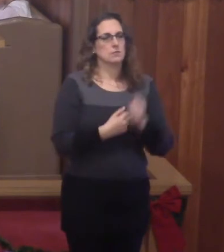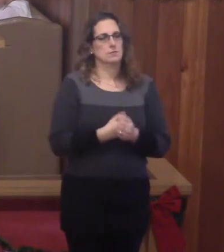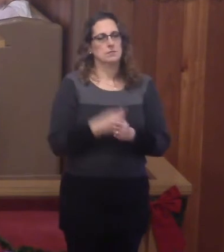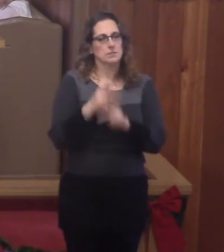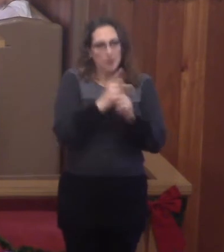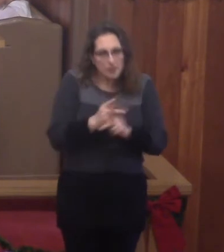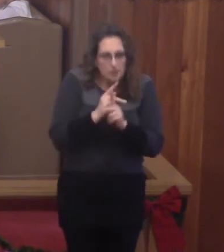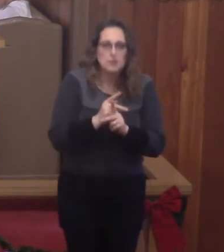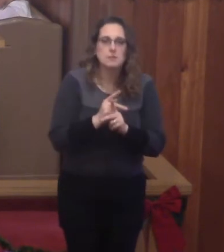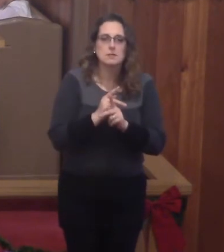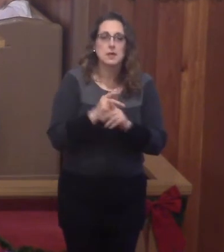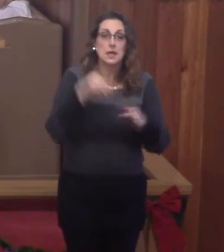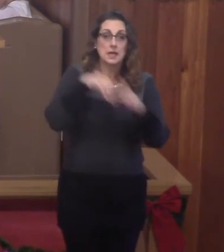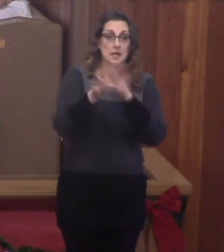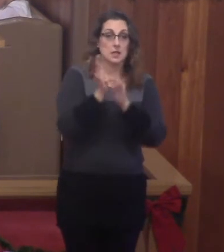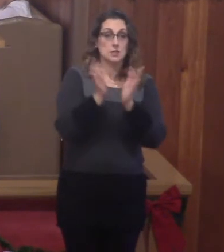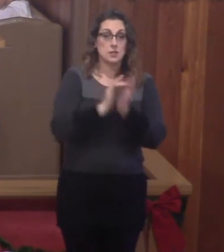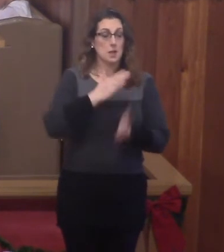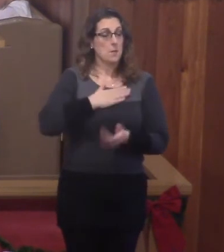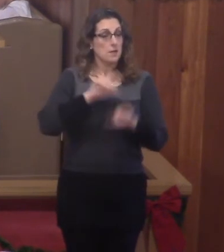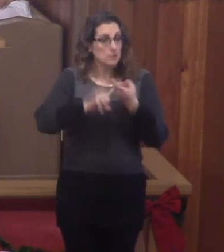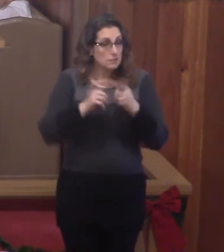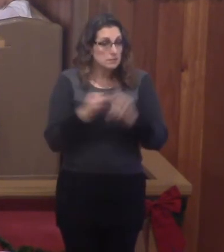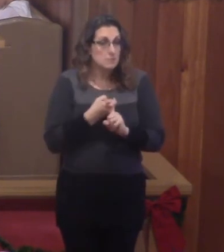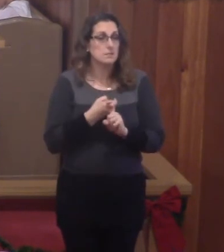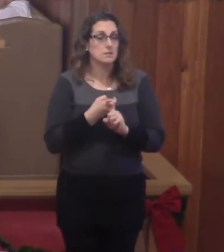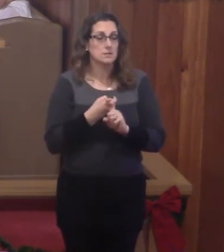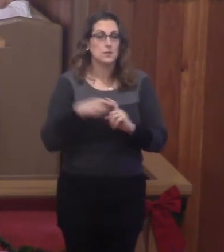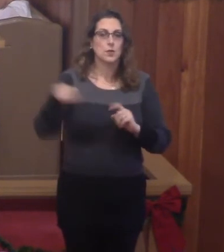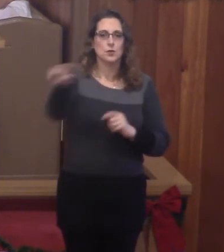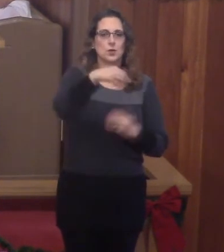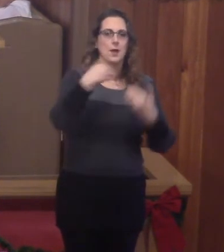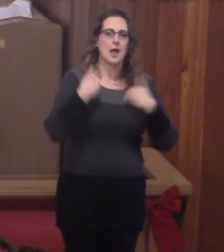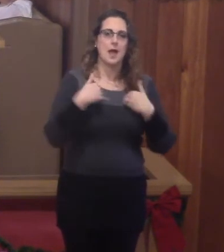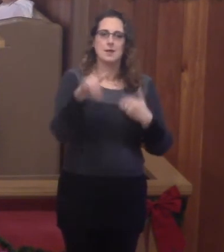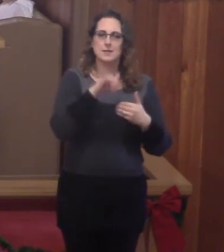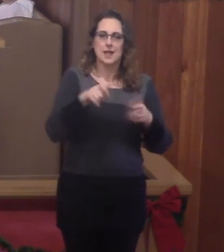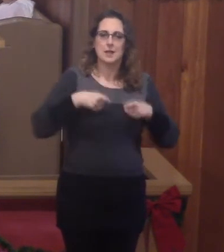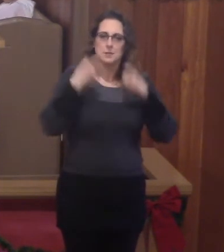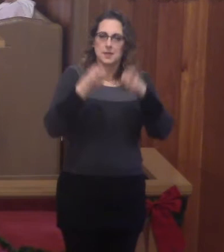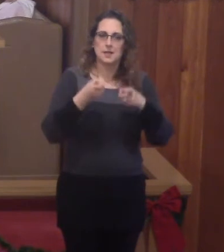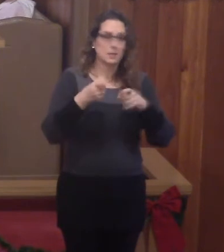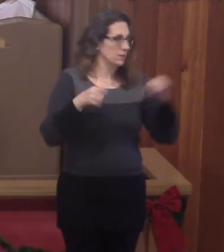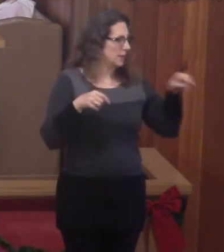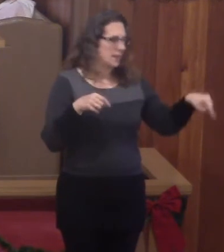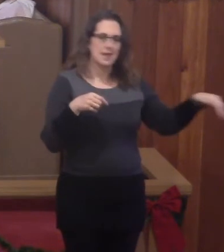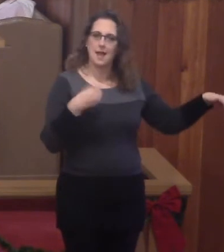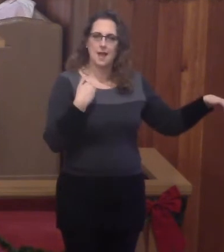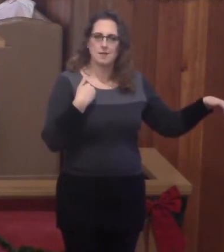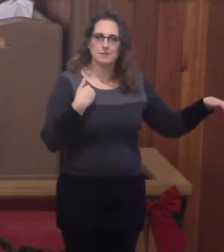Because in Jesus, my friends, you have the same gift as John the Baptist. Eternal life.